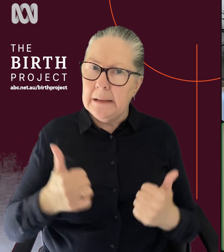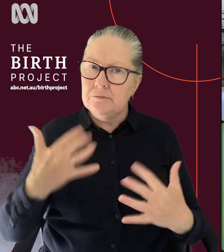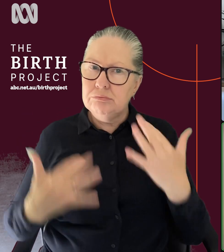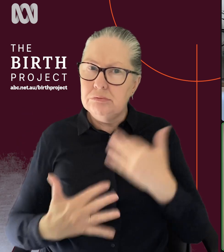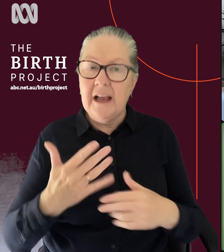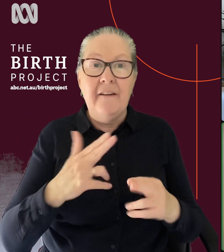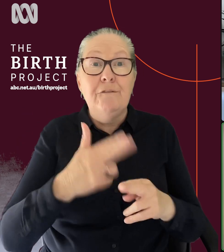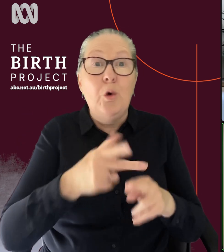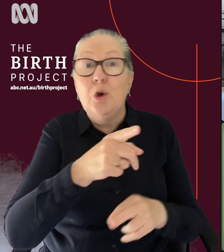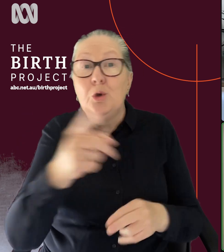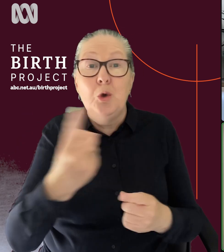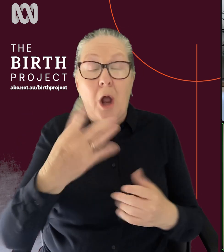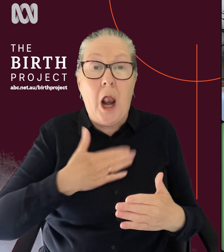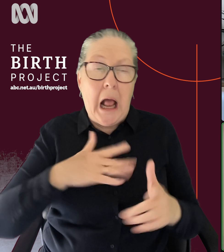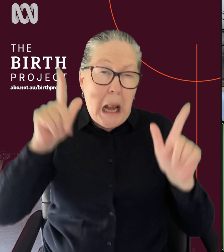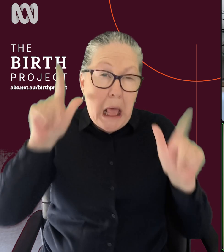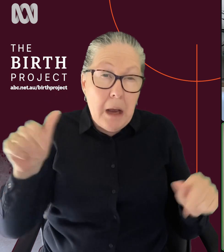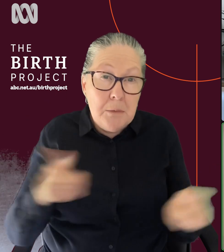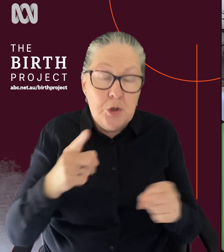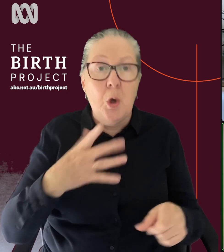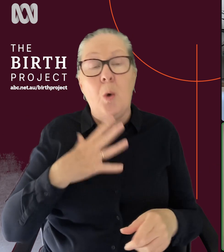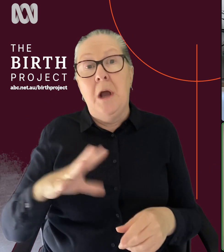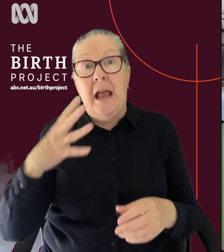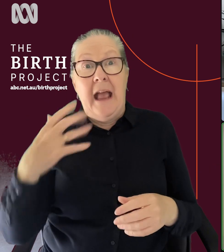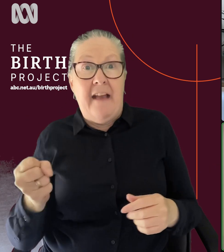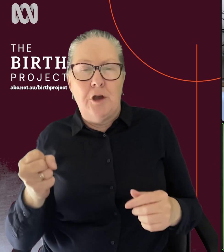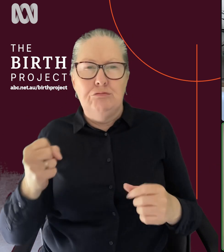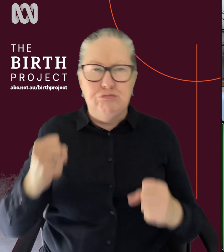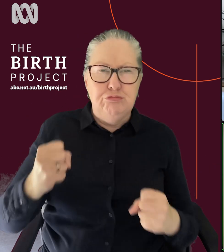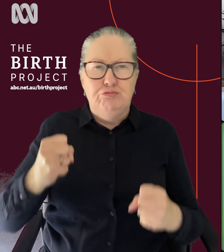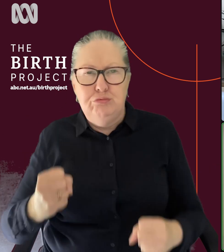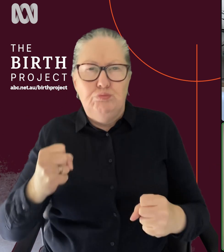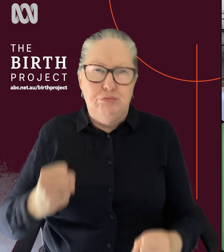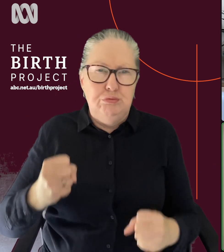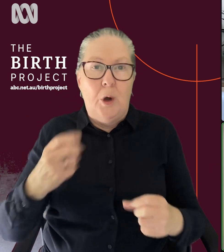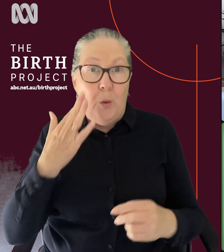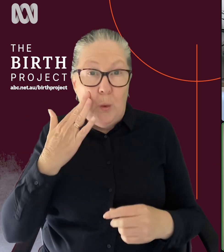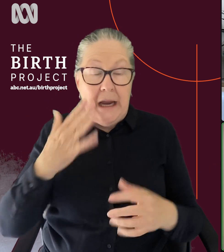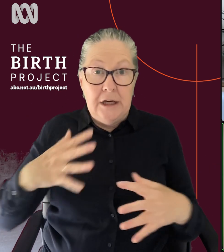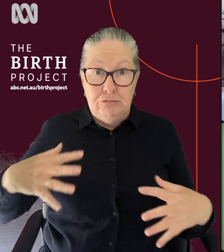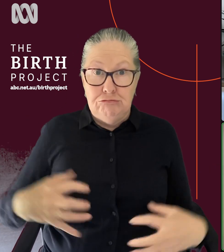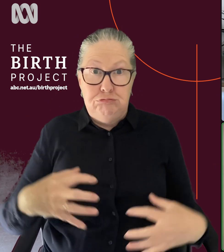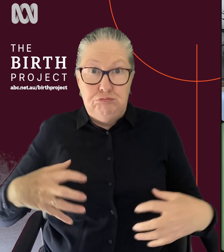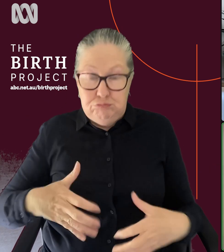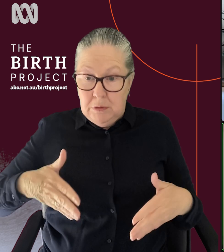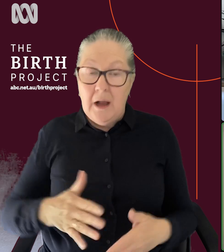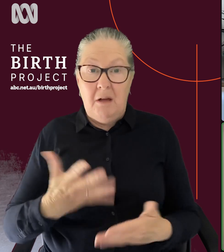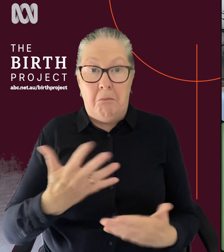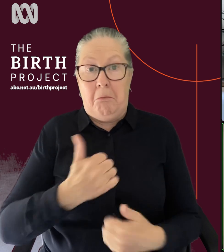likes crazy loud music and you want to have a power ballad playing while you birth, then that is what's oxytocin driving for you. Personally,